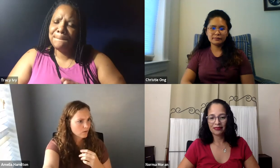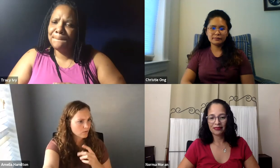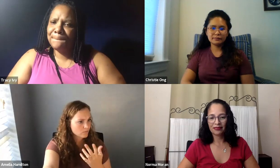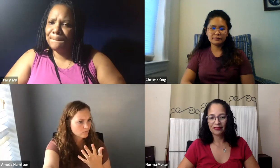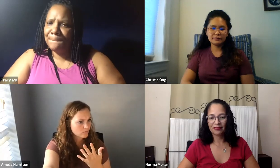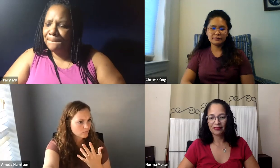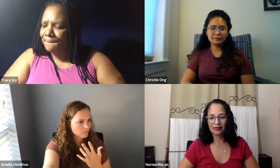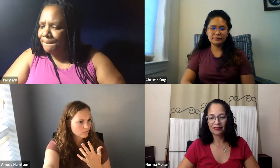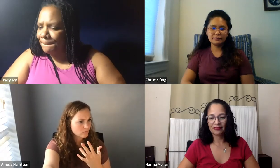Where did it go?